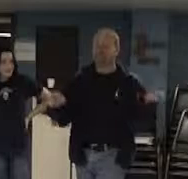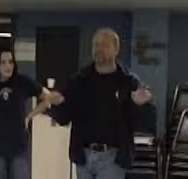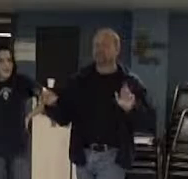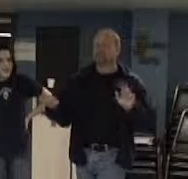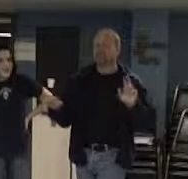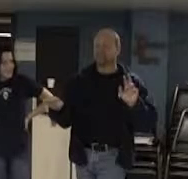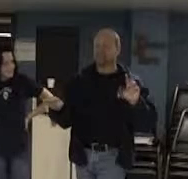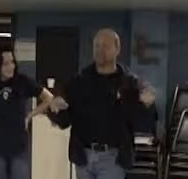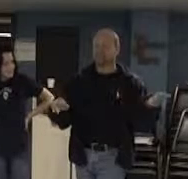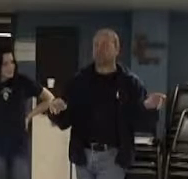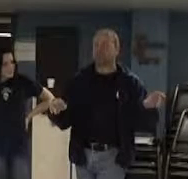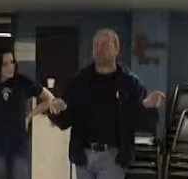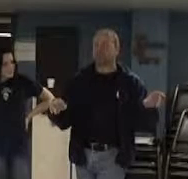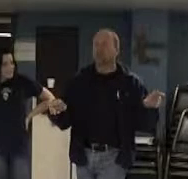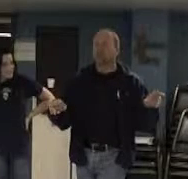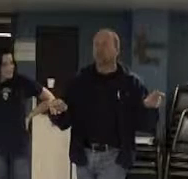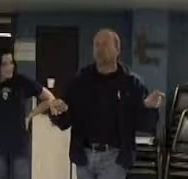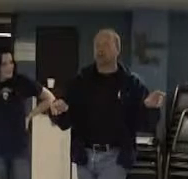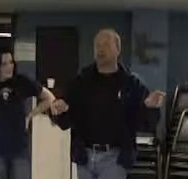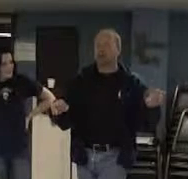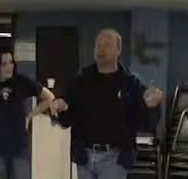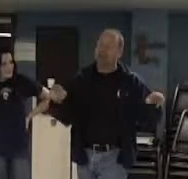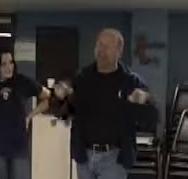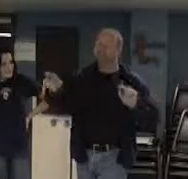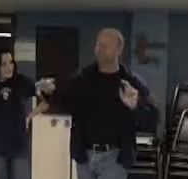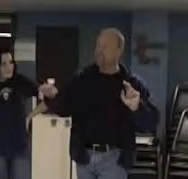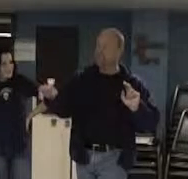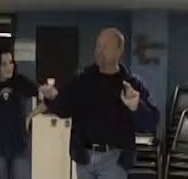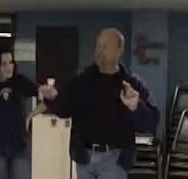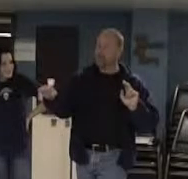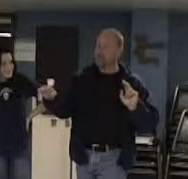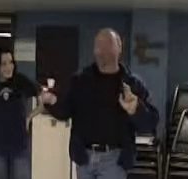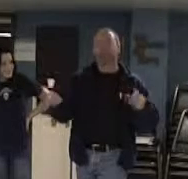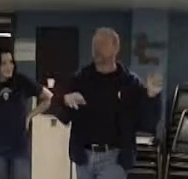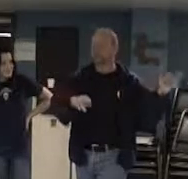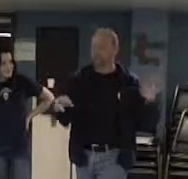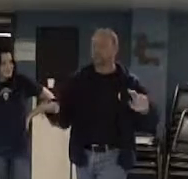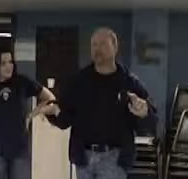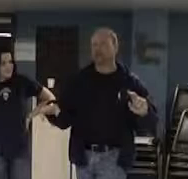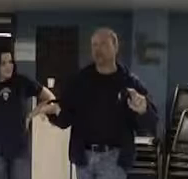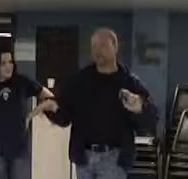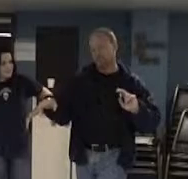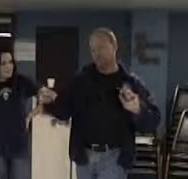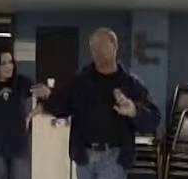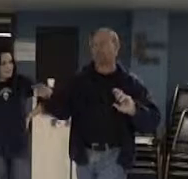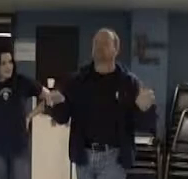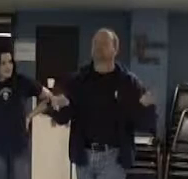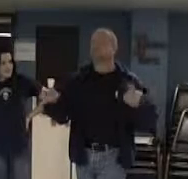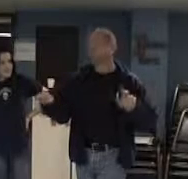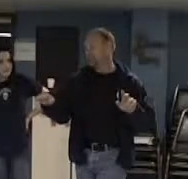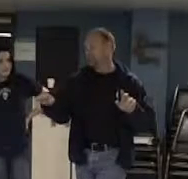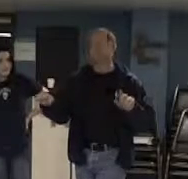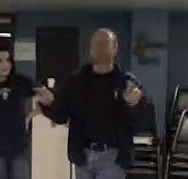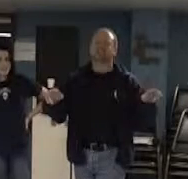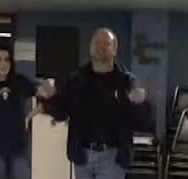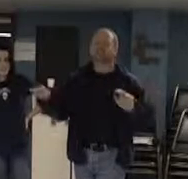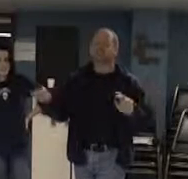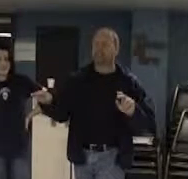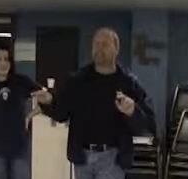You're an ass. I'm an ass in here, but I'm not an ass out there. There's a difference. I've seen you out there. I'm